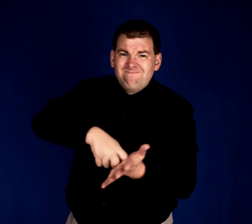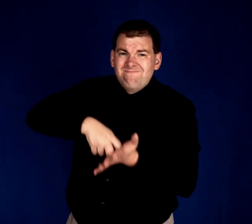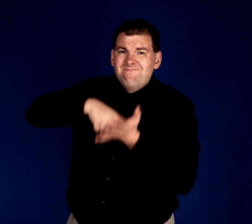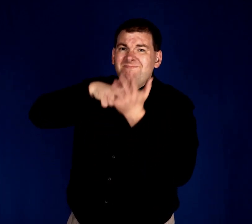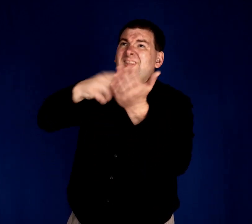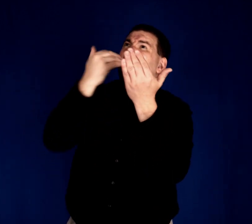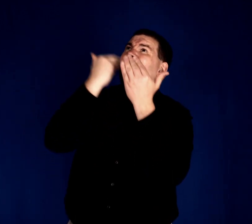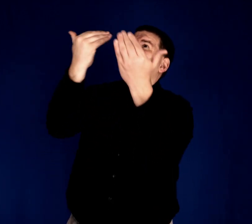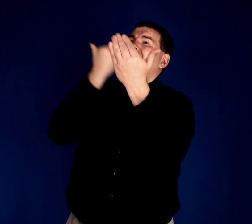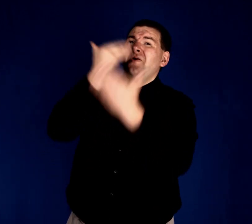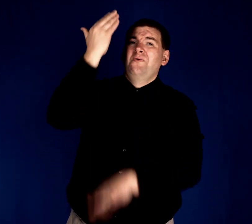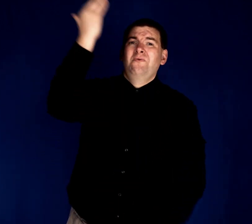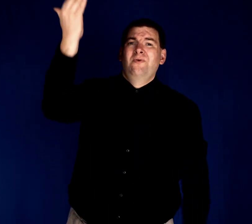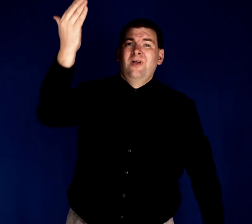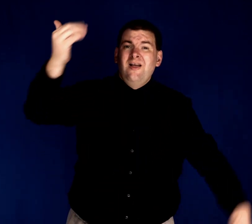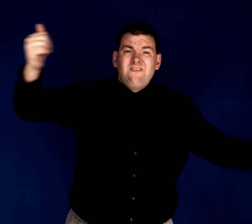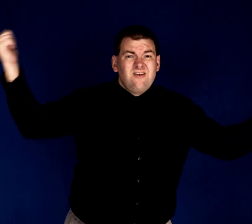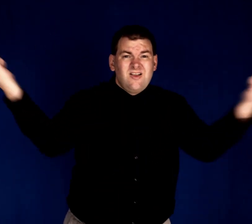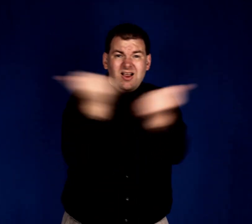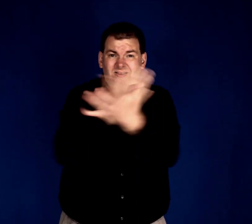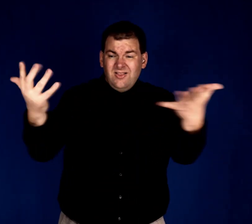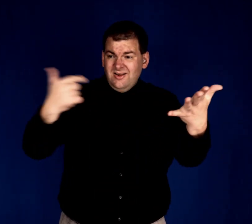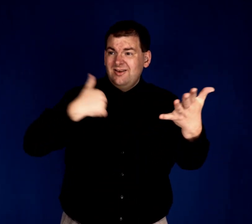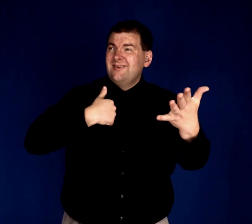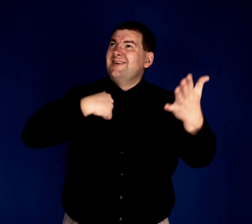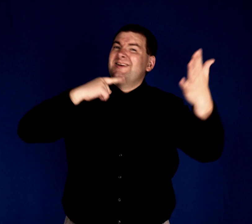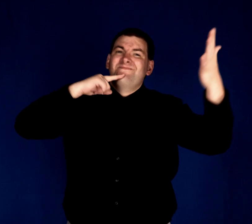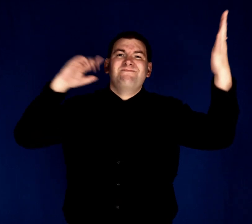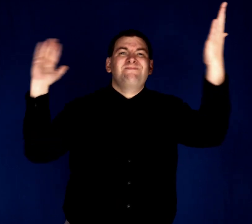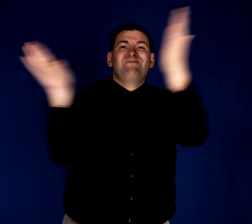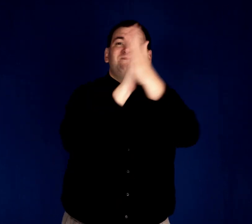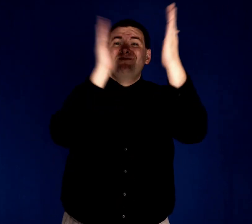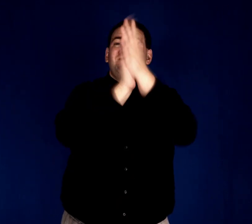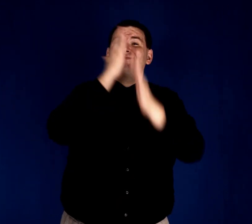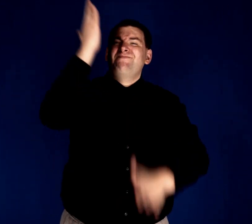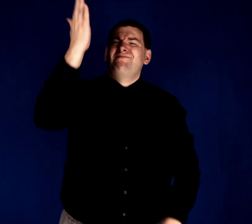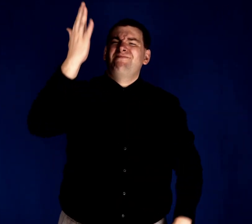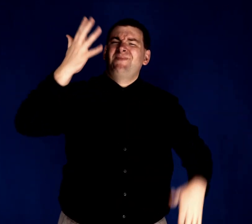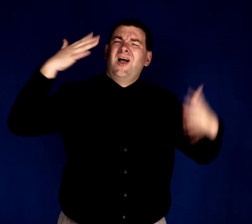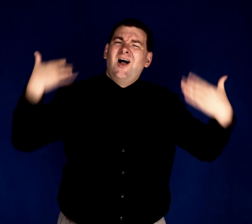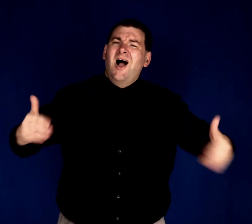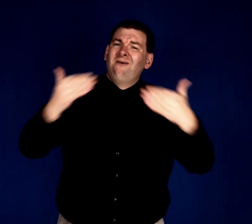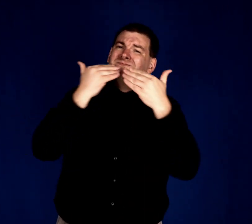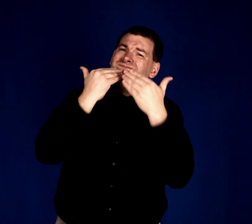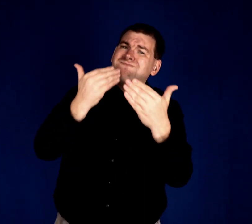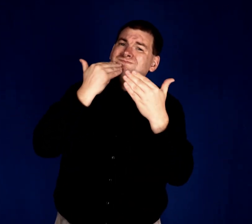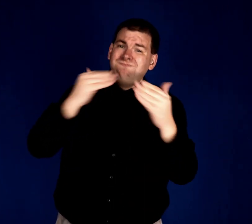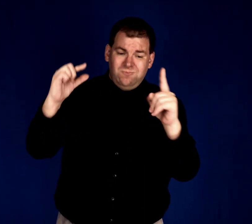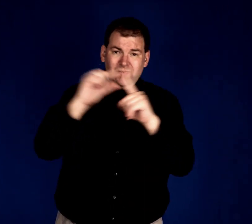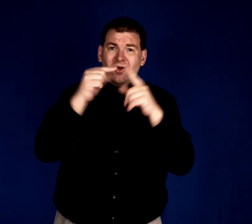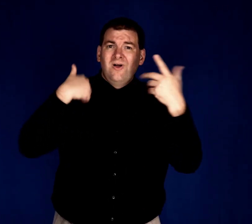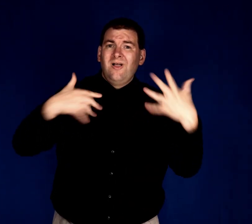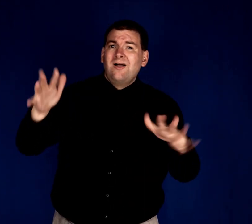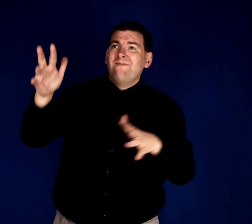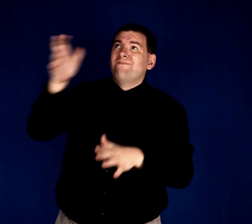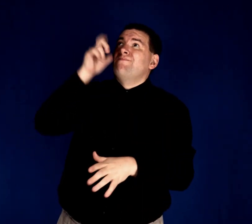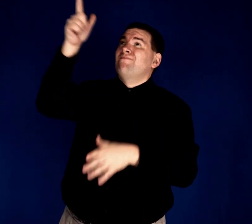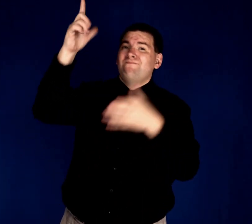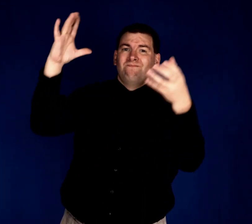to thank you With everything I am I'll praise you So grateful for the words So heard you